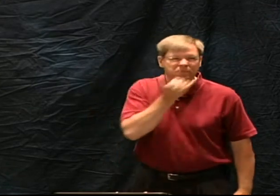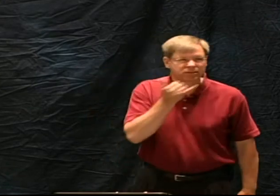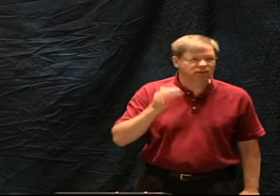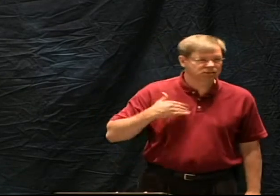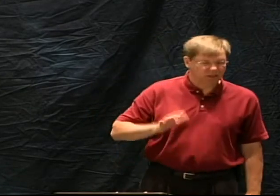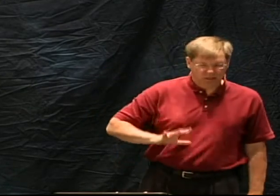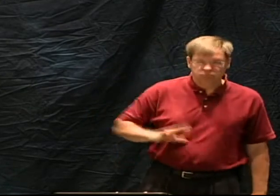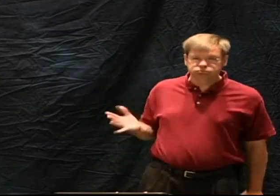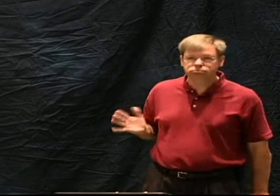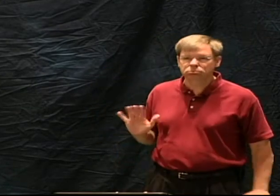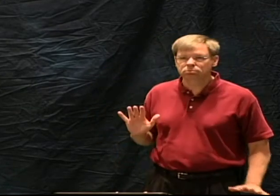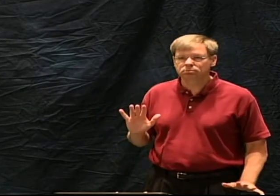tell us what to do